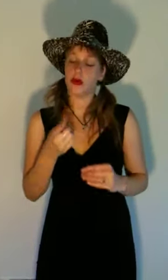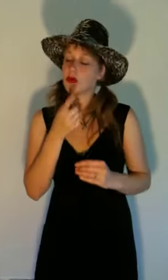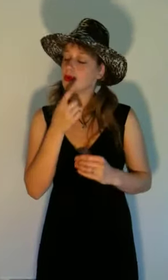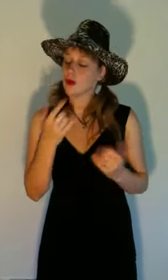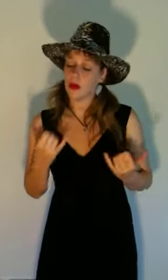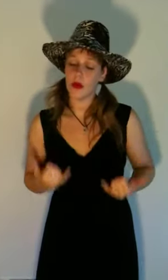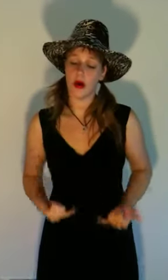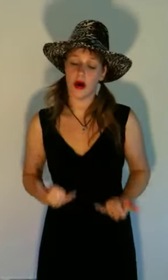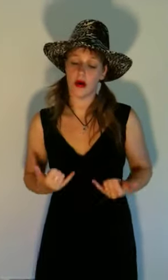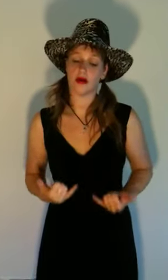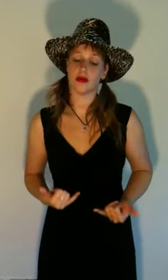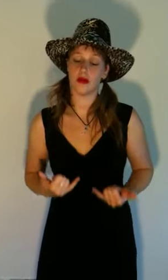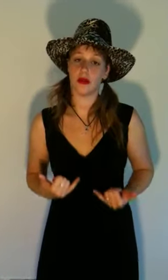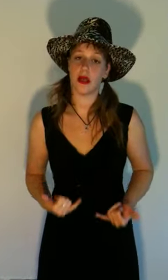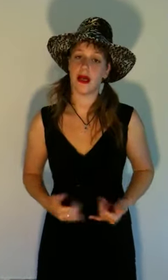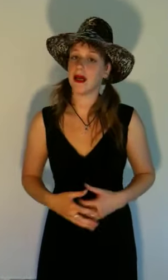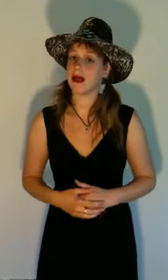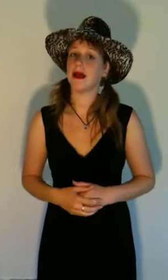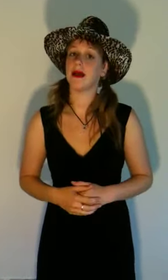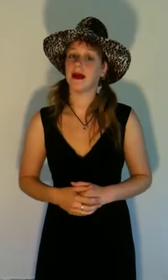you are today